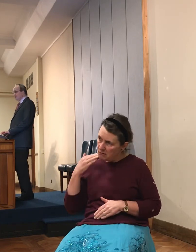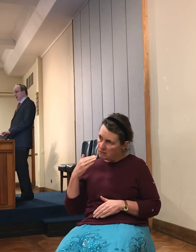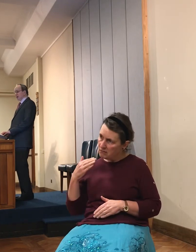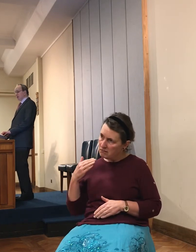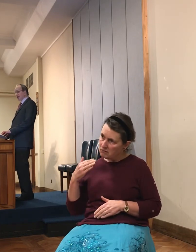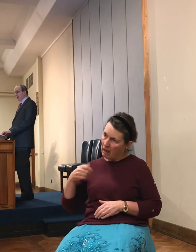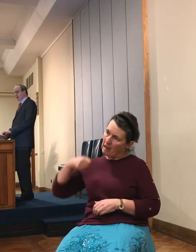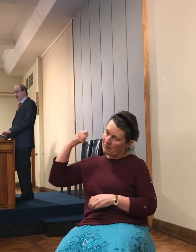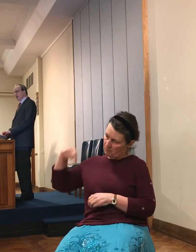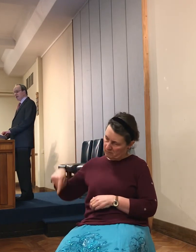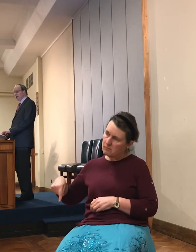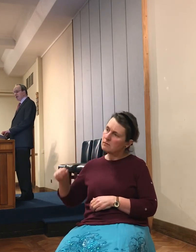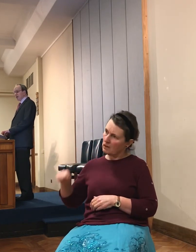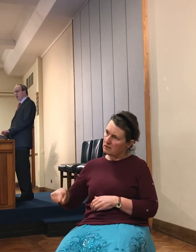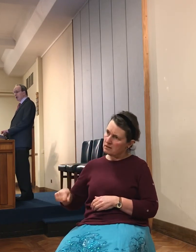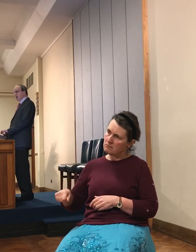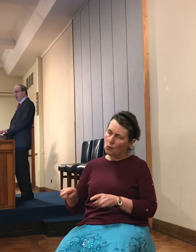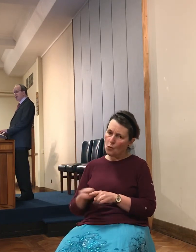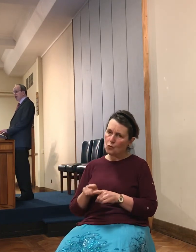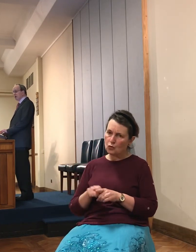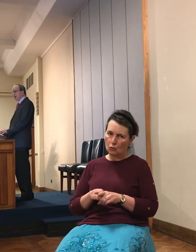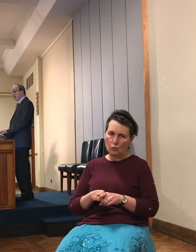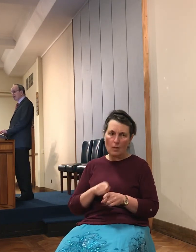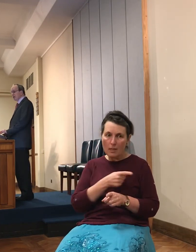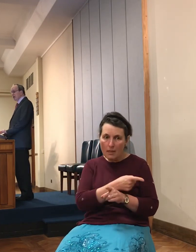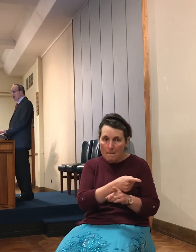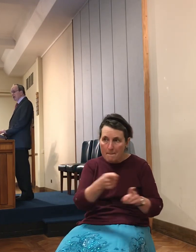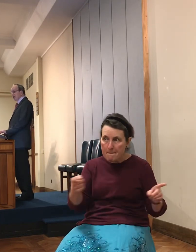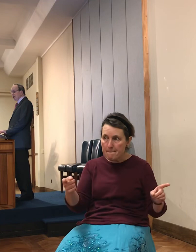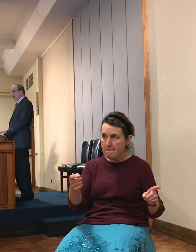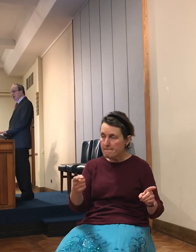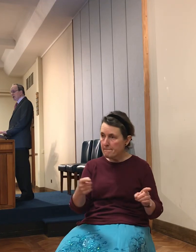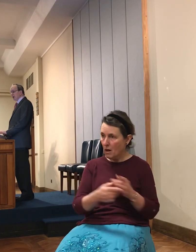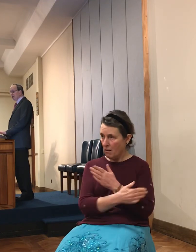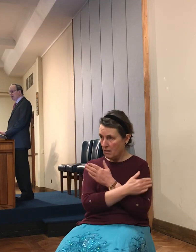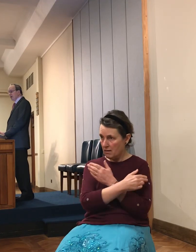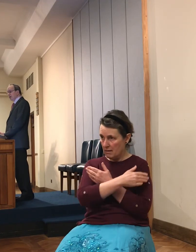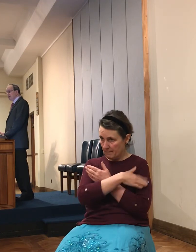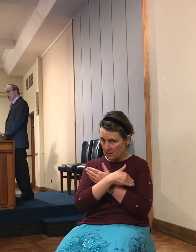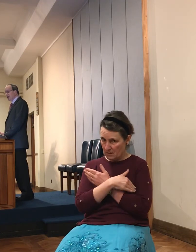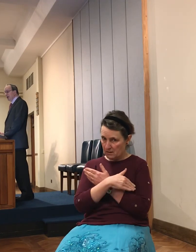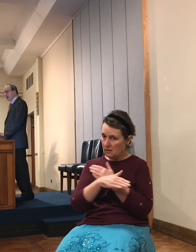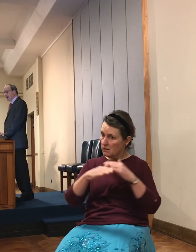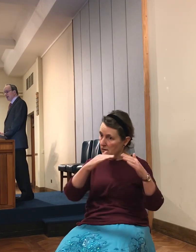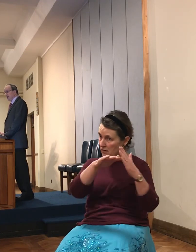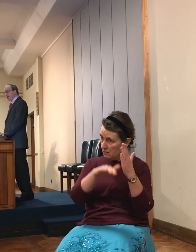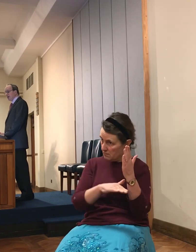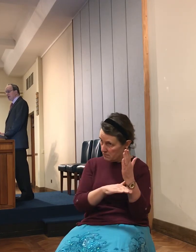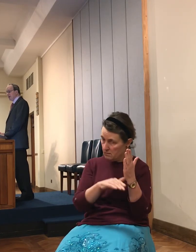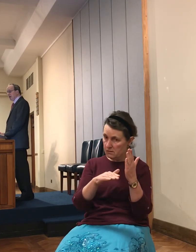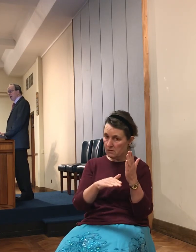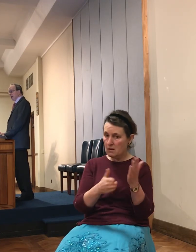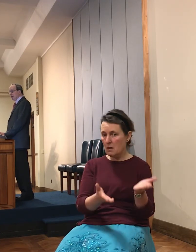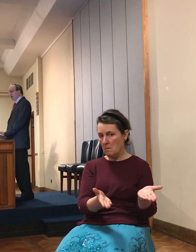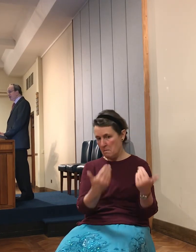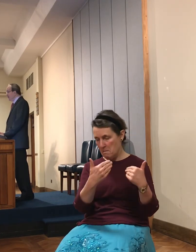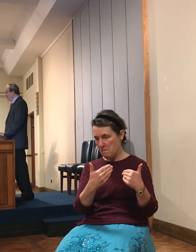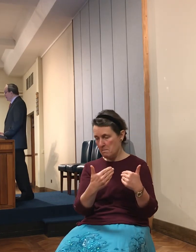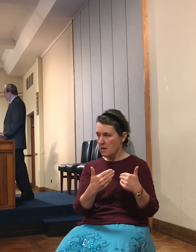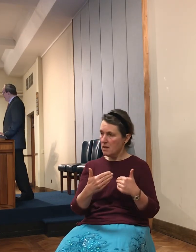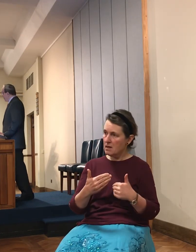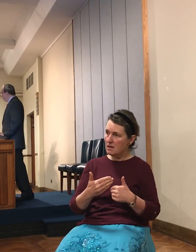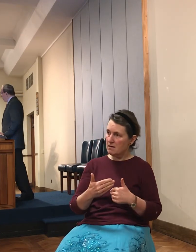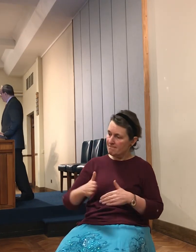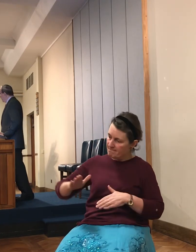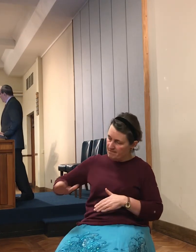but to bring his subordinate generals to put their feet upon their necks. They